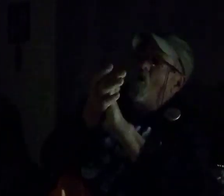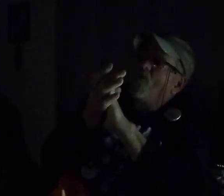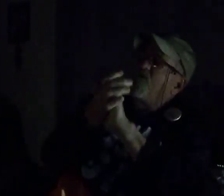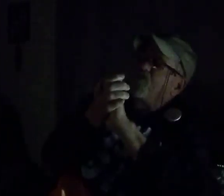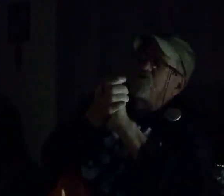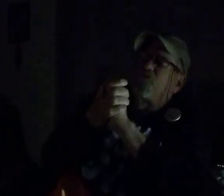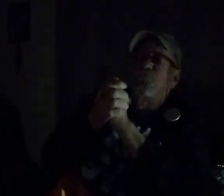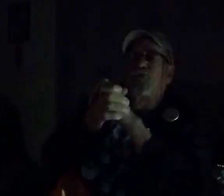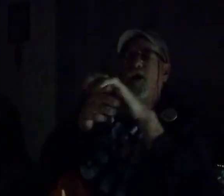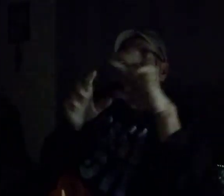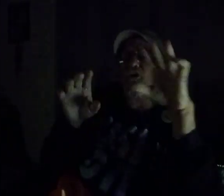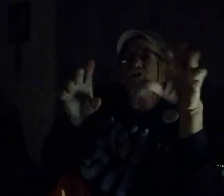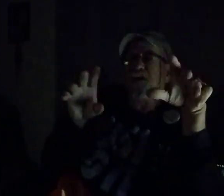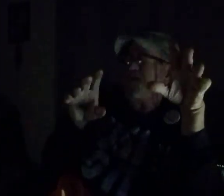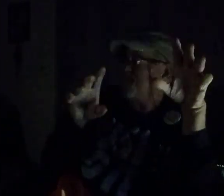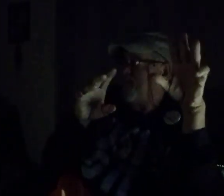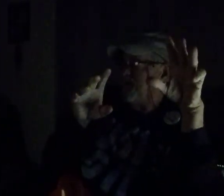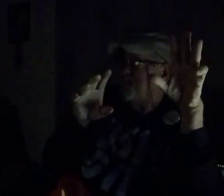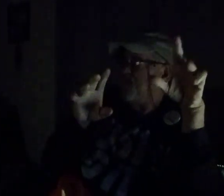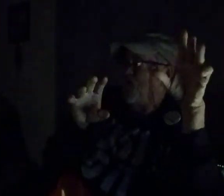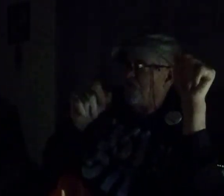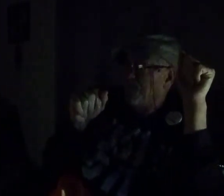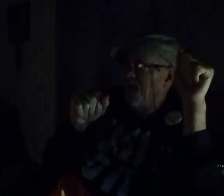But there's a couple of things here that bothers me.